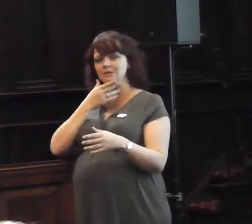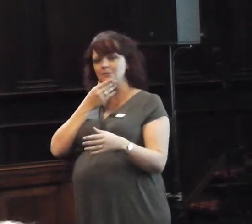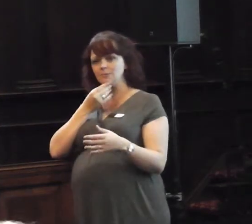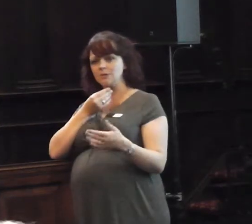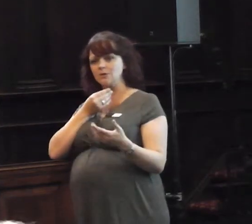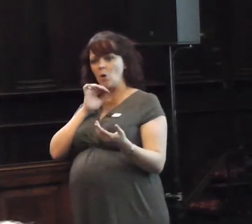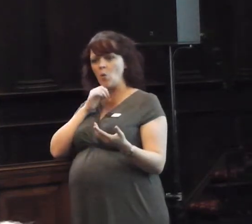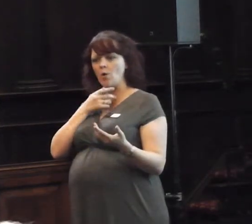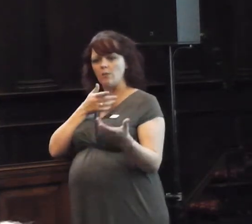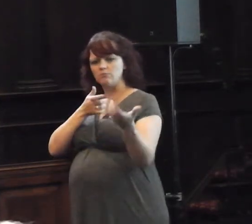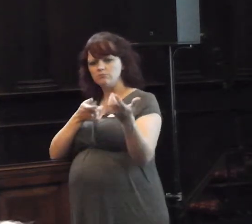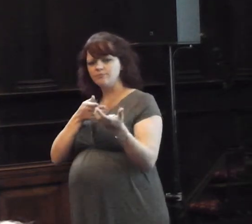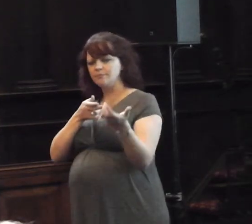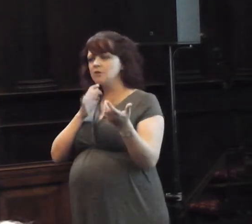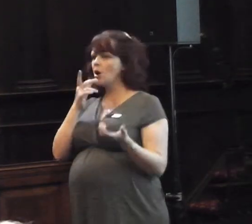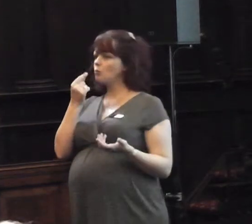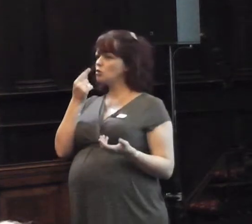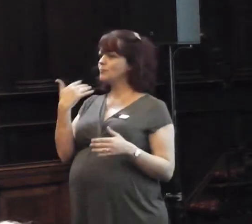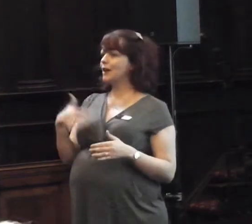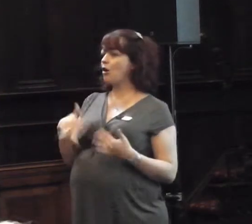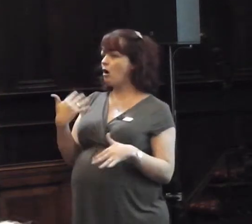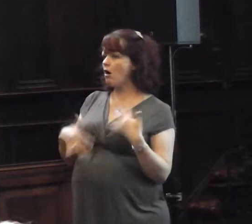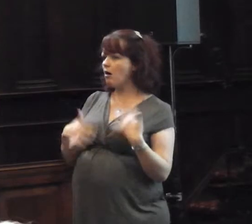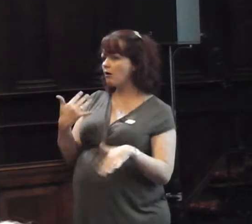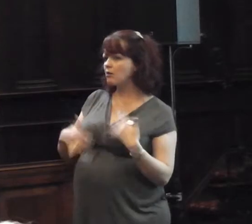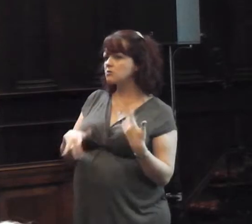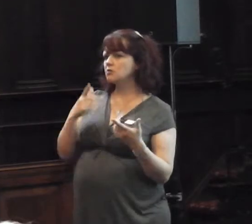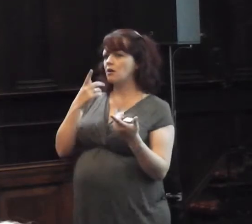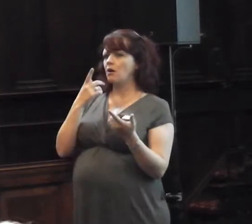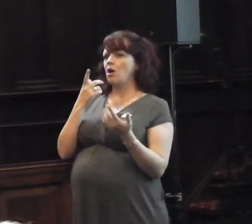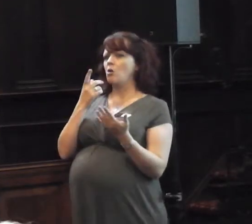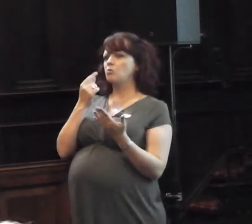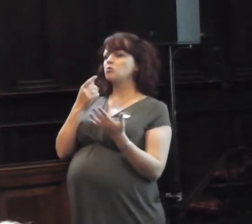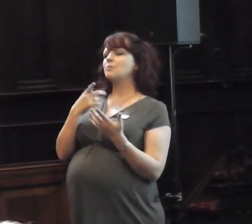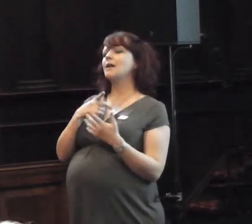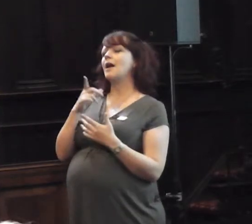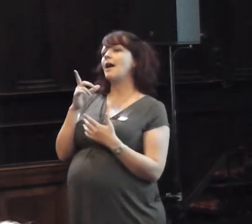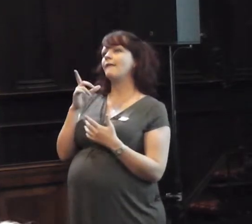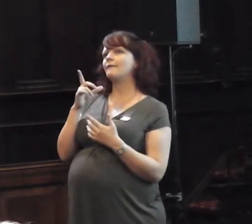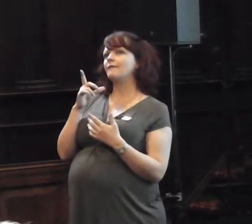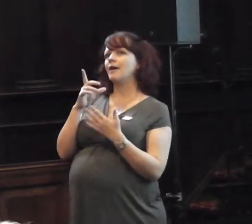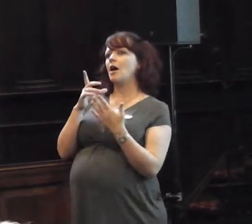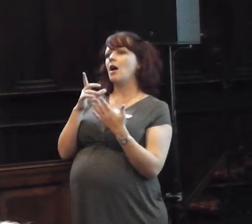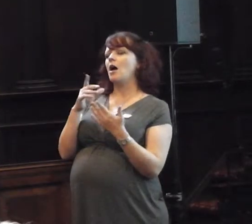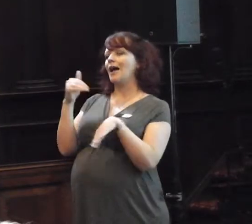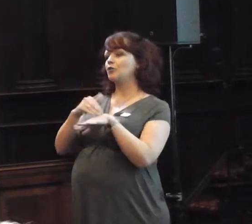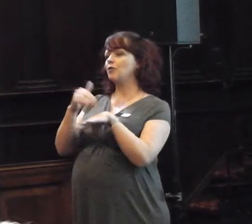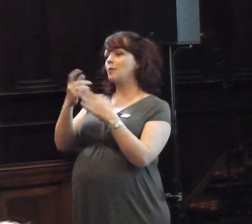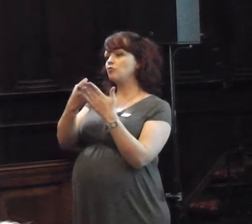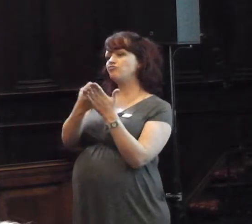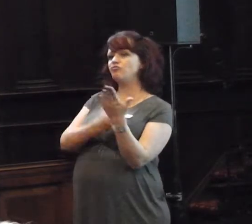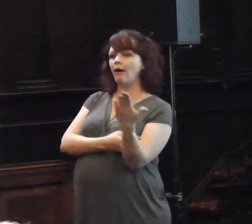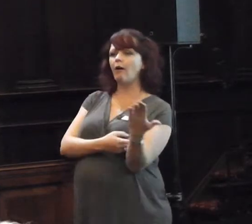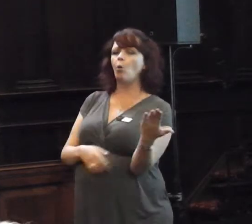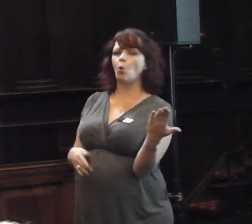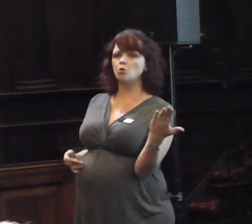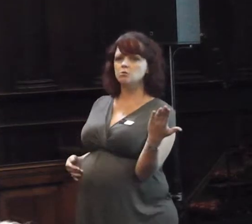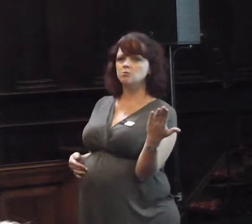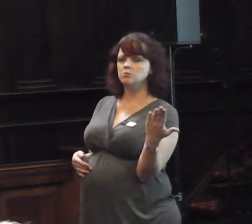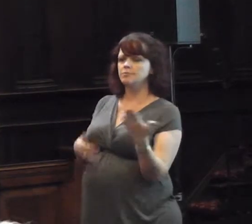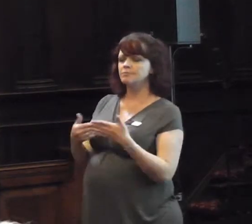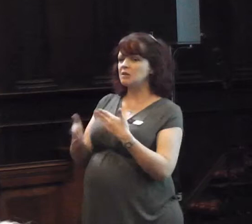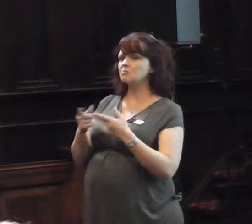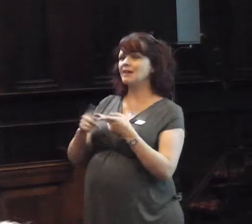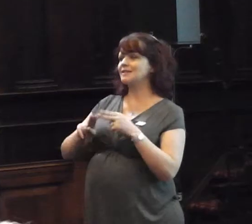You could get hurt. You could get charged, and then get convicted, whether you get a custodial sentence,